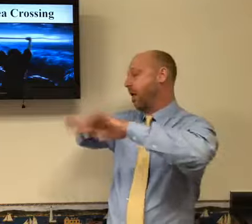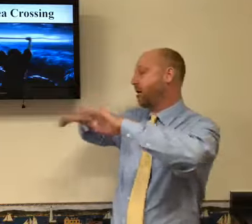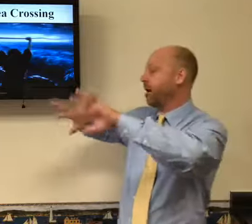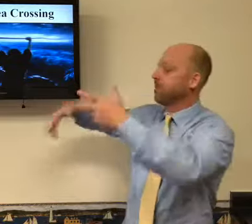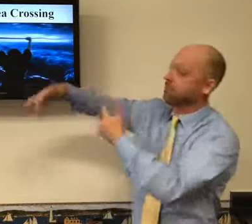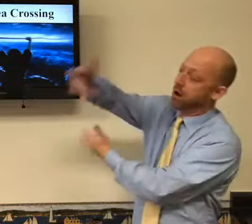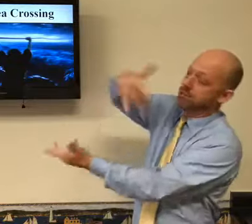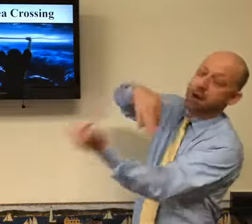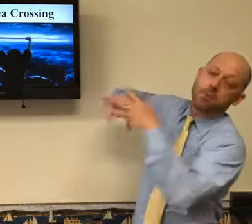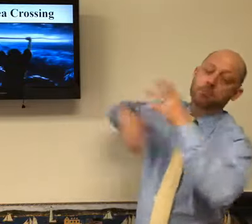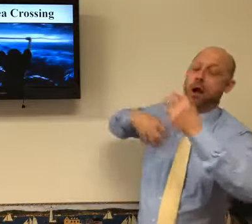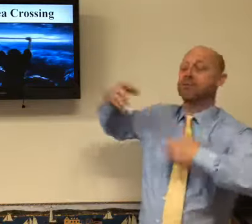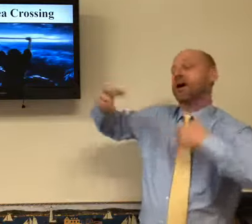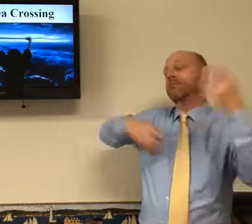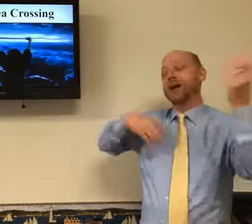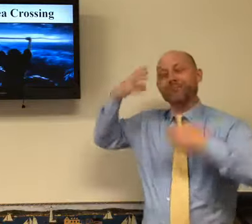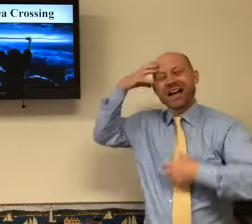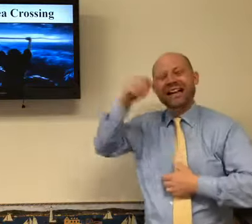many of the people later, they complained.